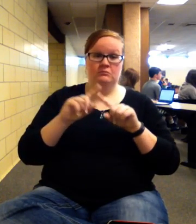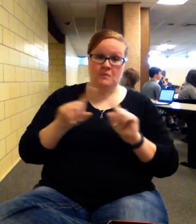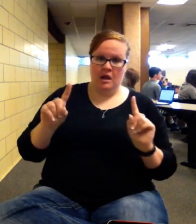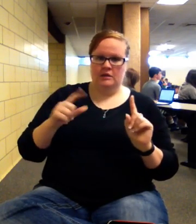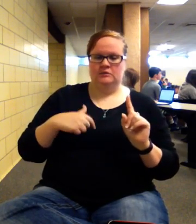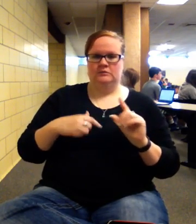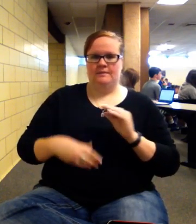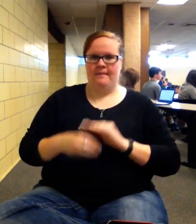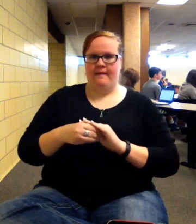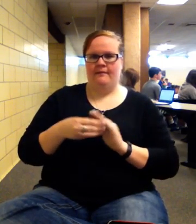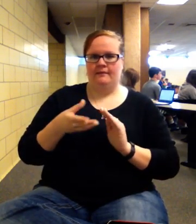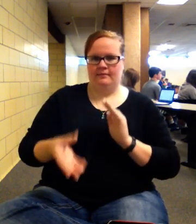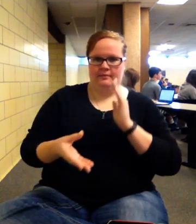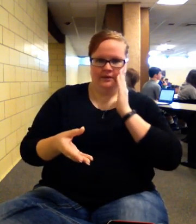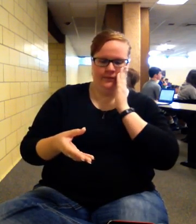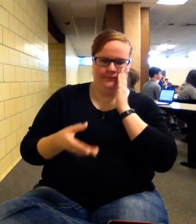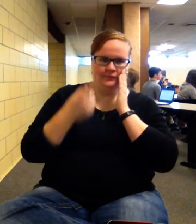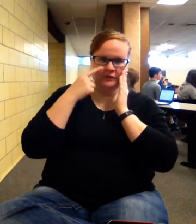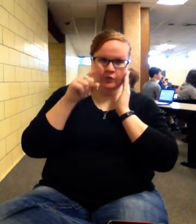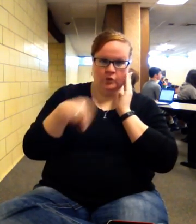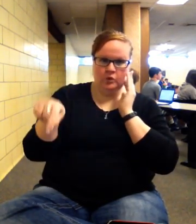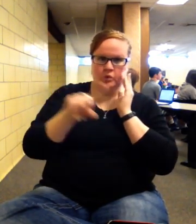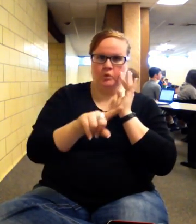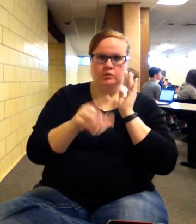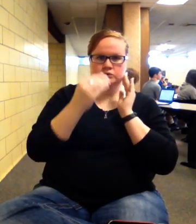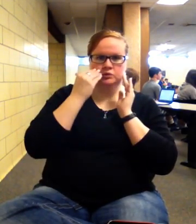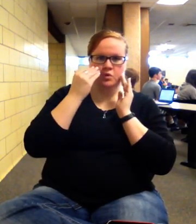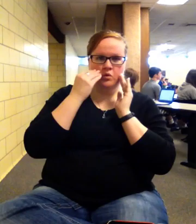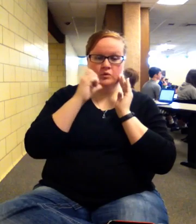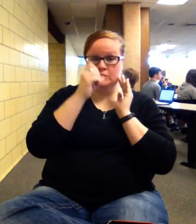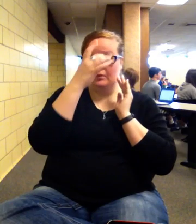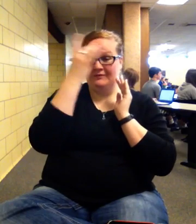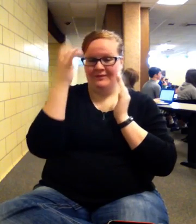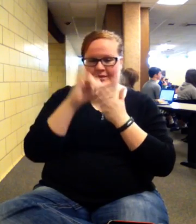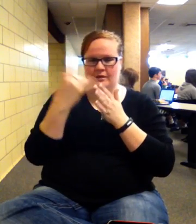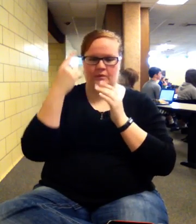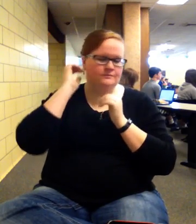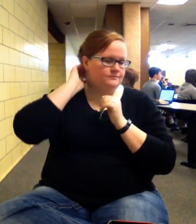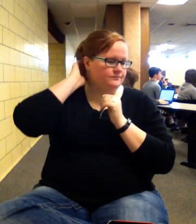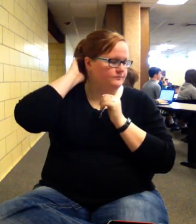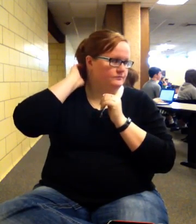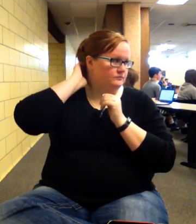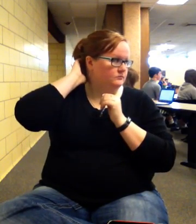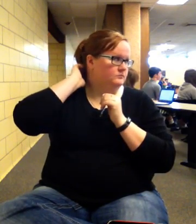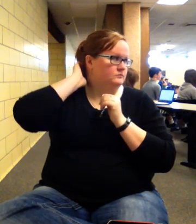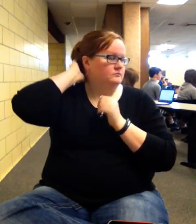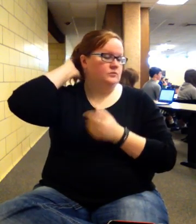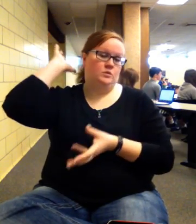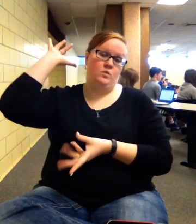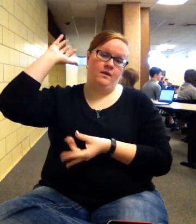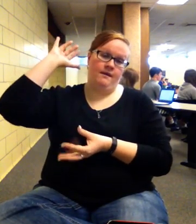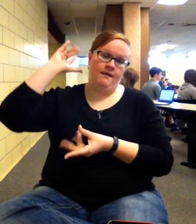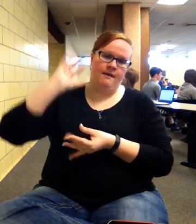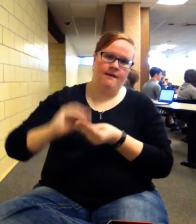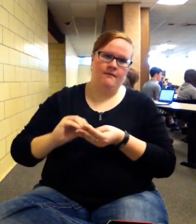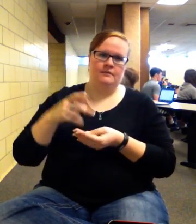it on there just so that you guys know, don't forget that one, when you're adding all of those future values up.